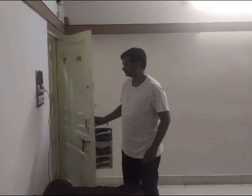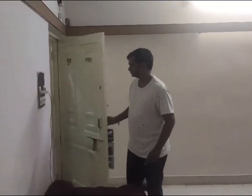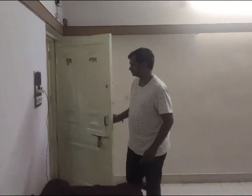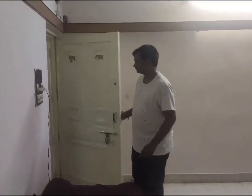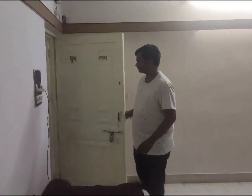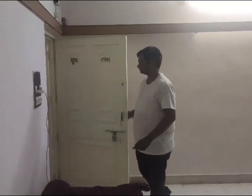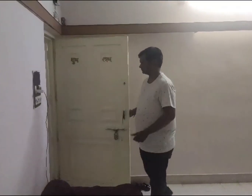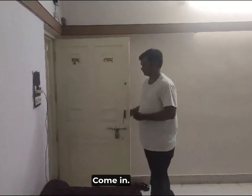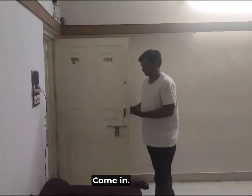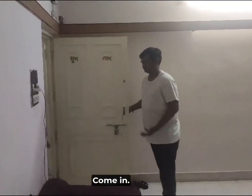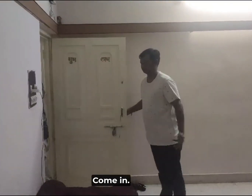Come in.